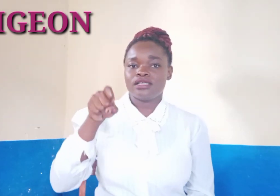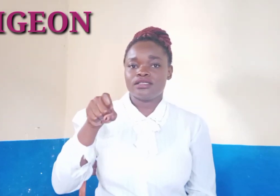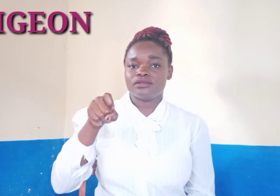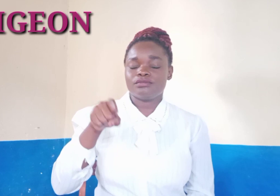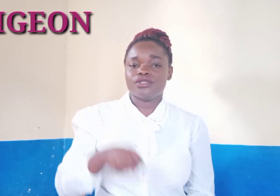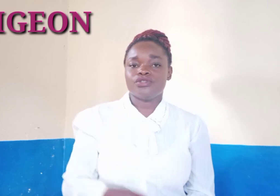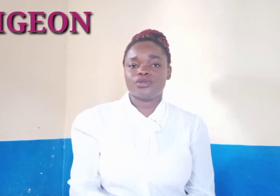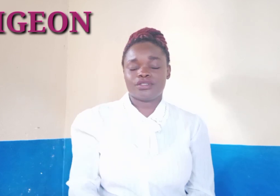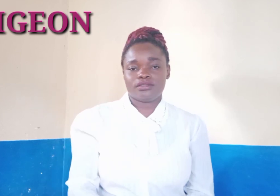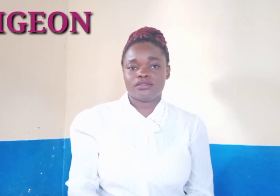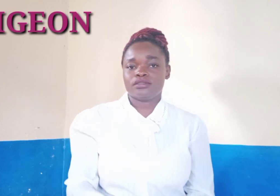pigeon